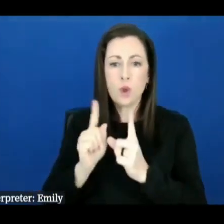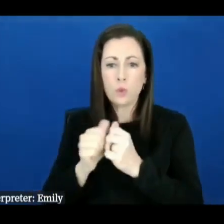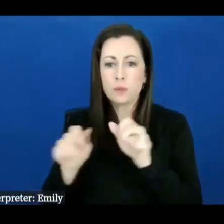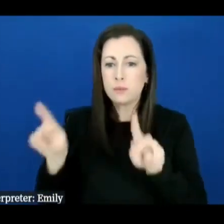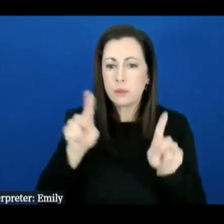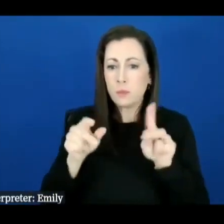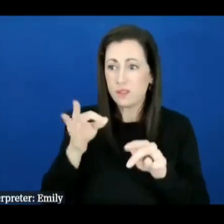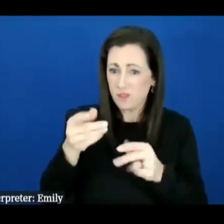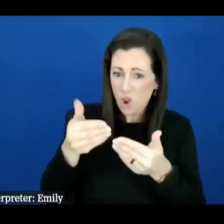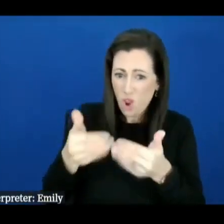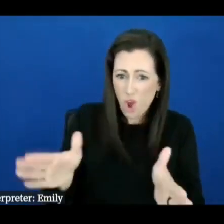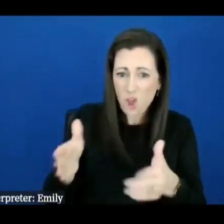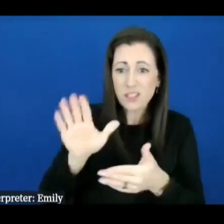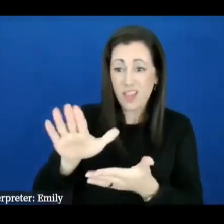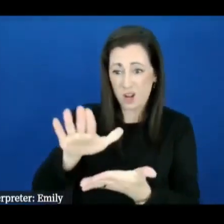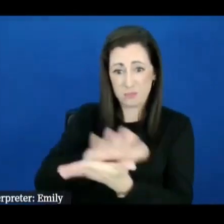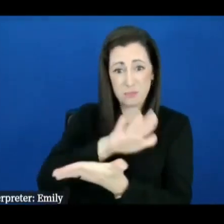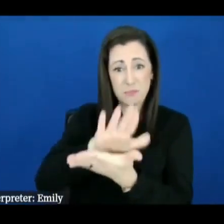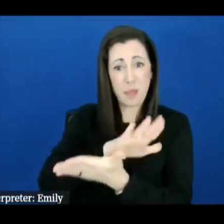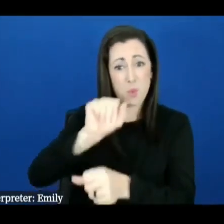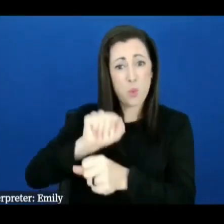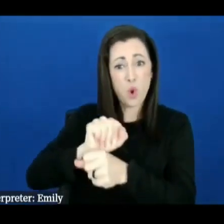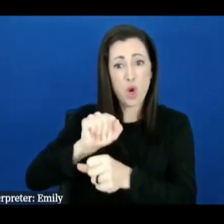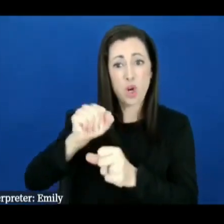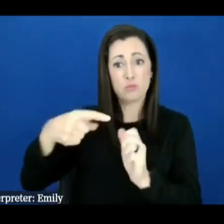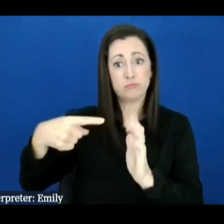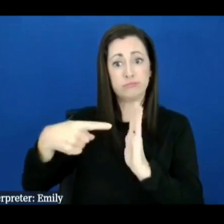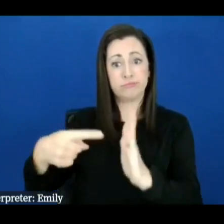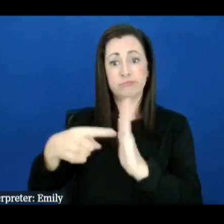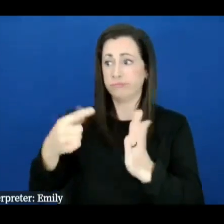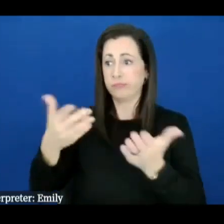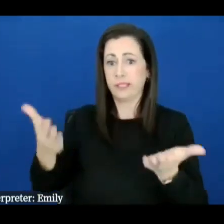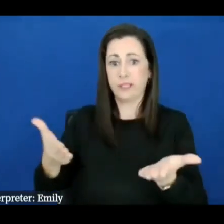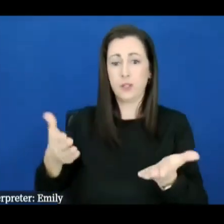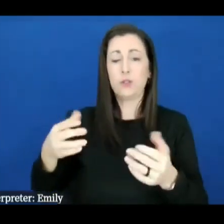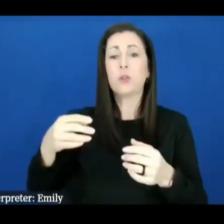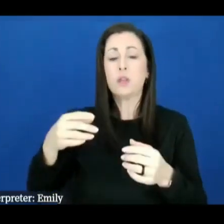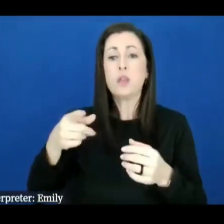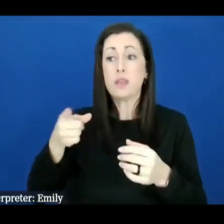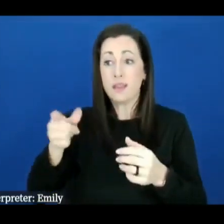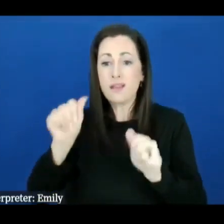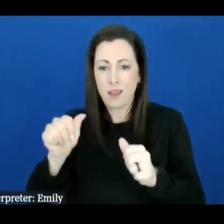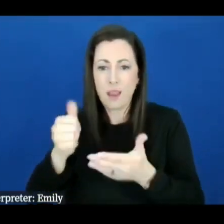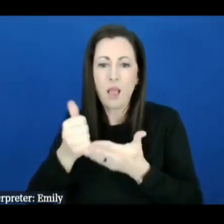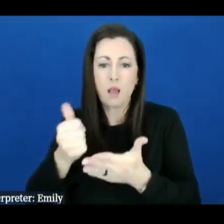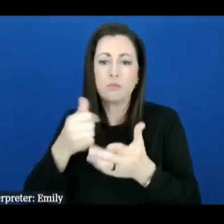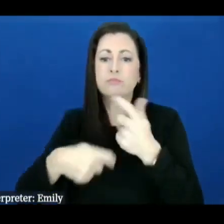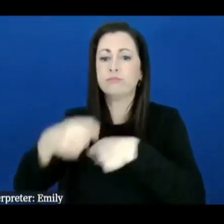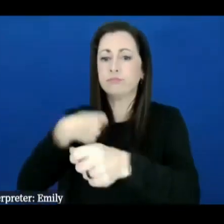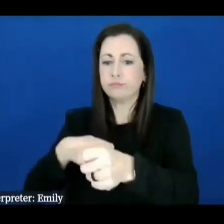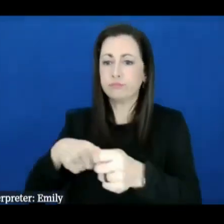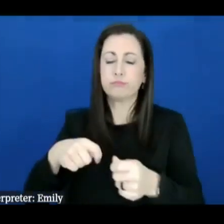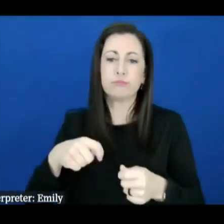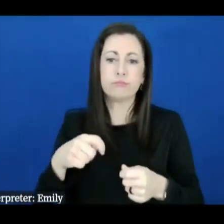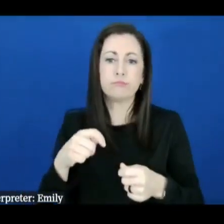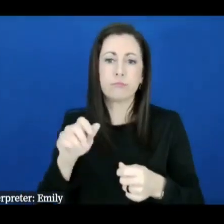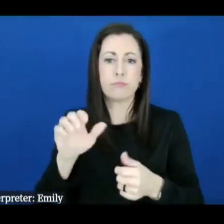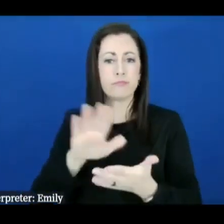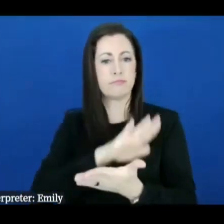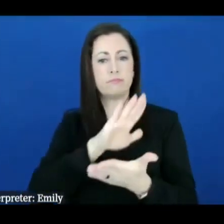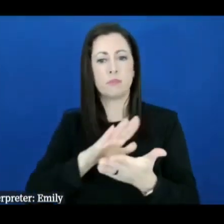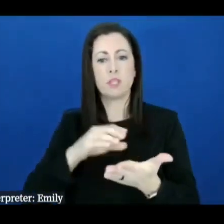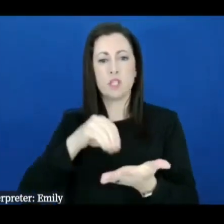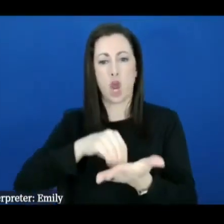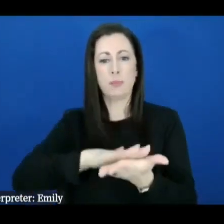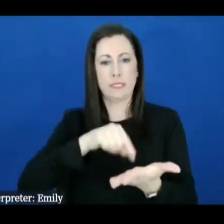lost any of their documents um helping them to retrieve those type of items um the other thing and also